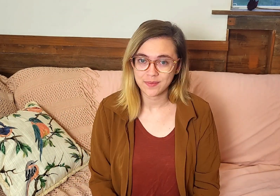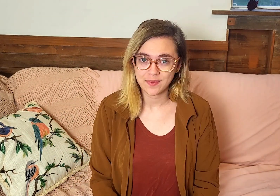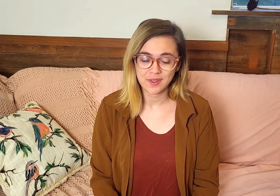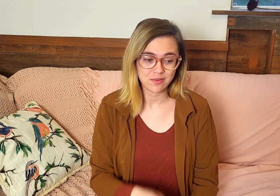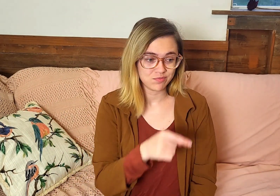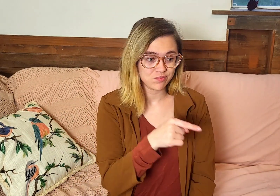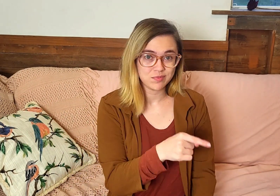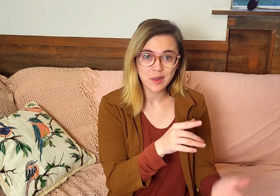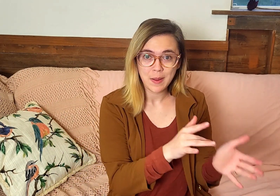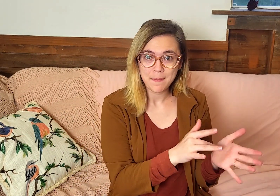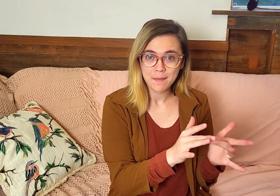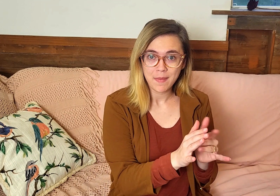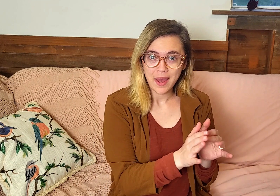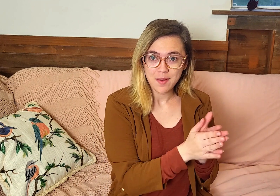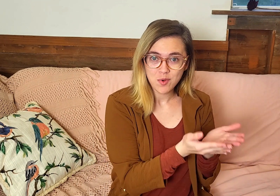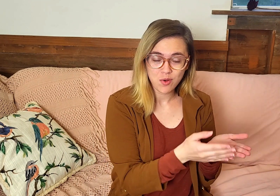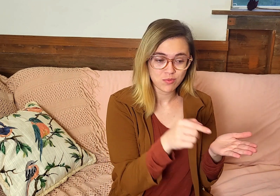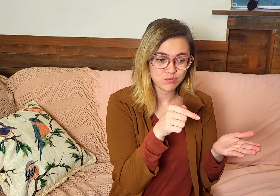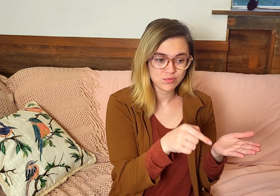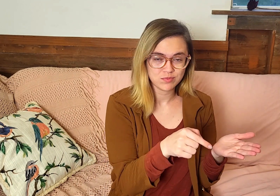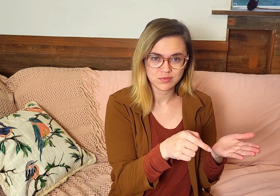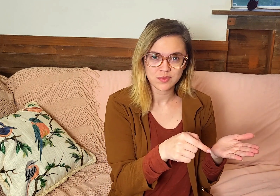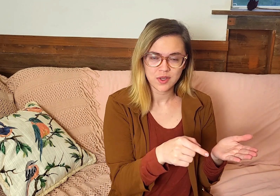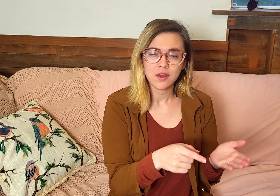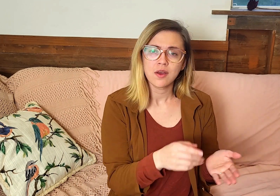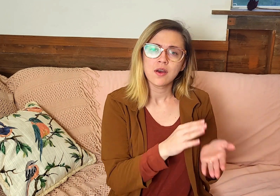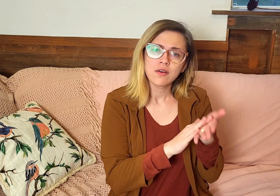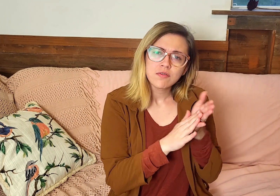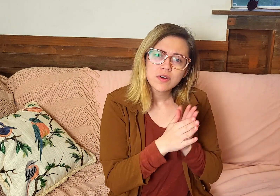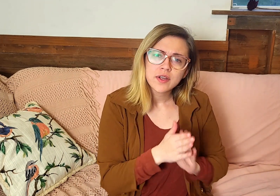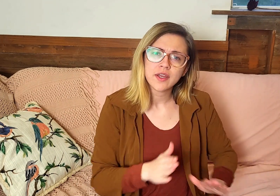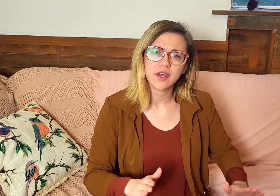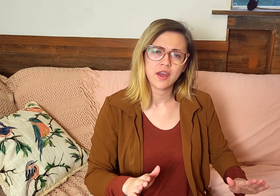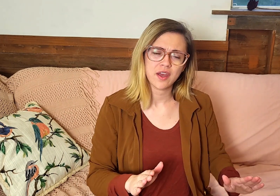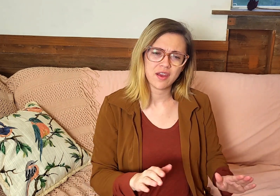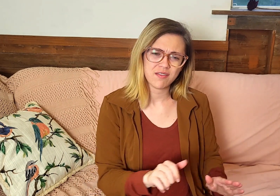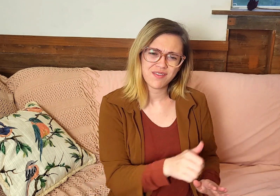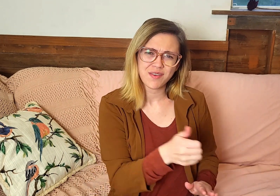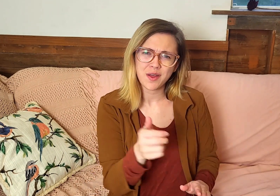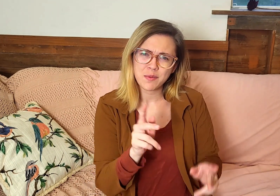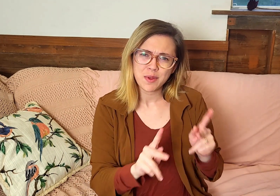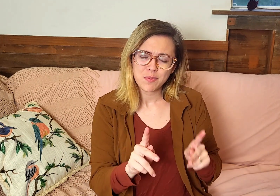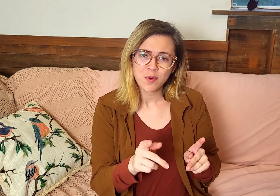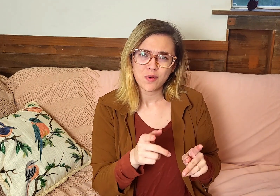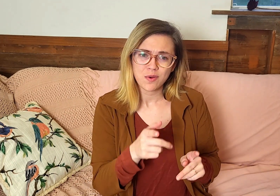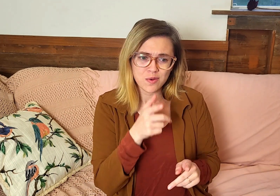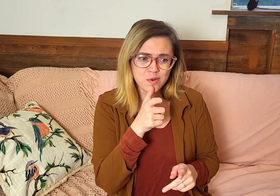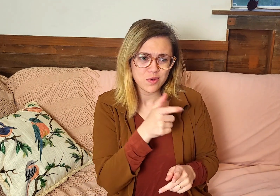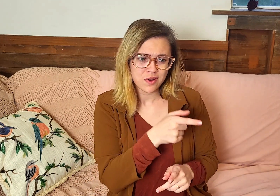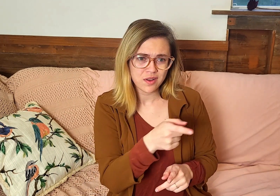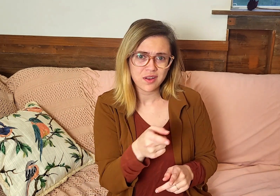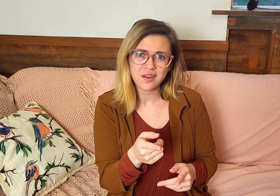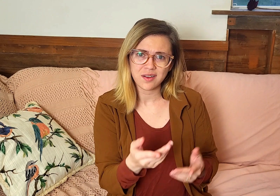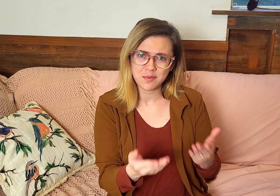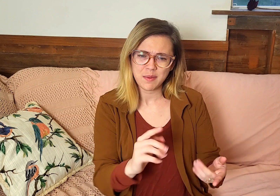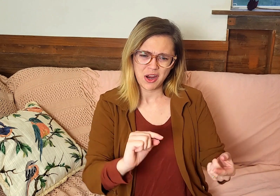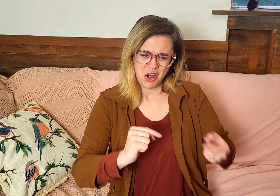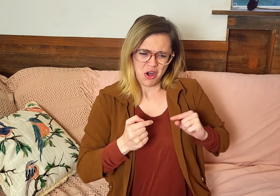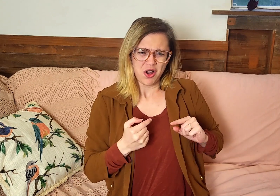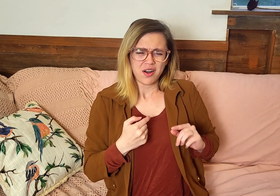in the Bible, it teaches us about forgiveness. We need to forgive other people who may have hurt us